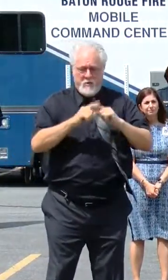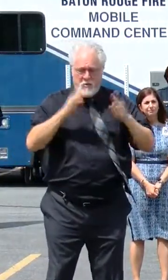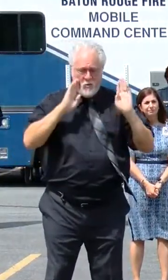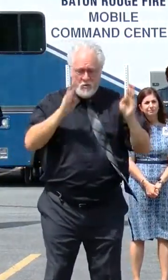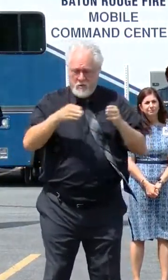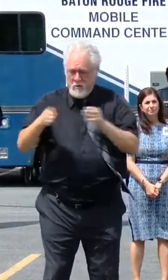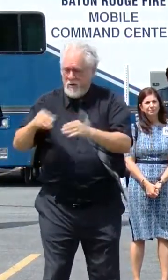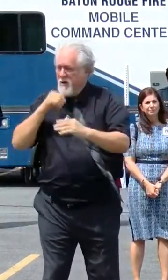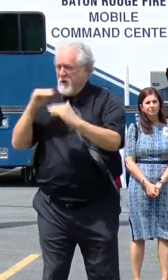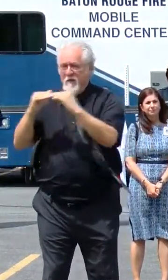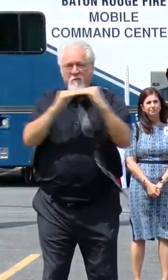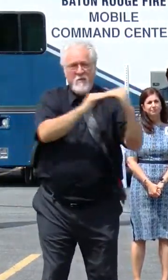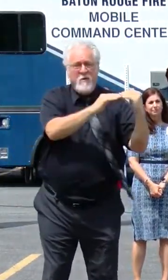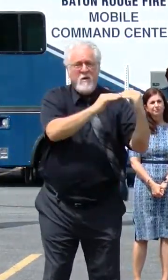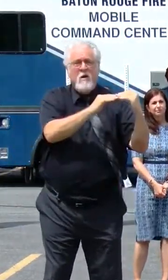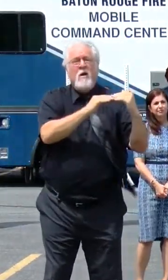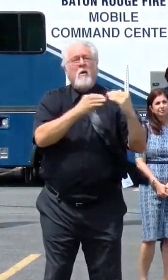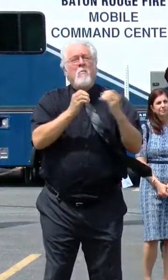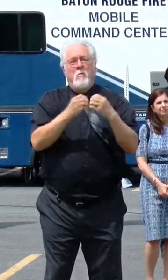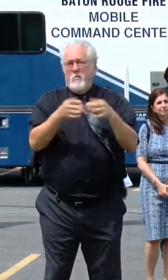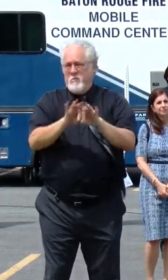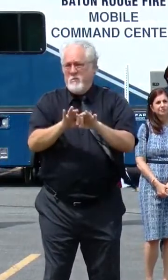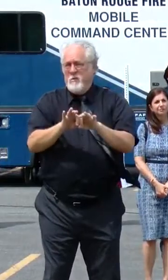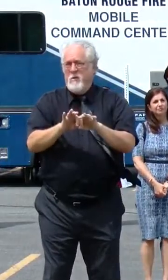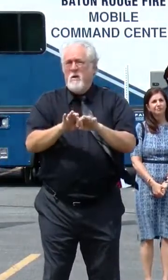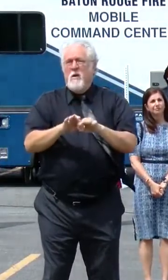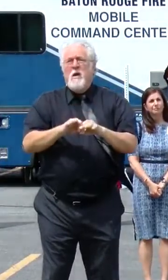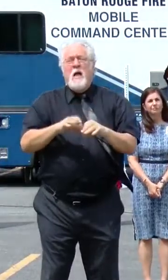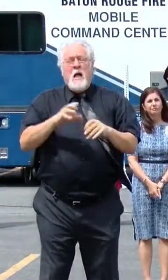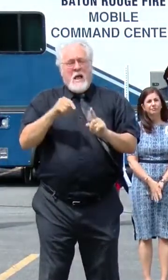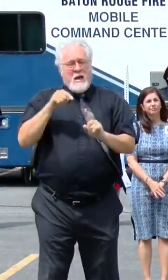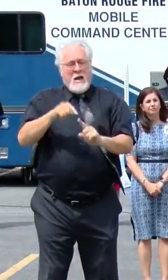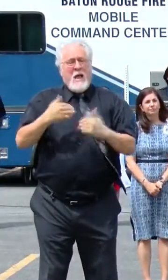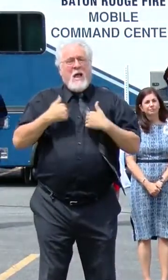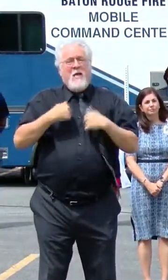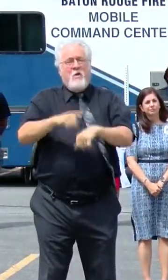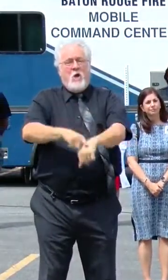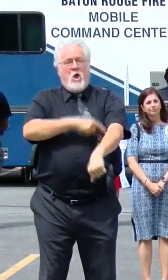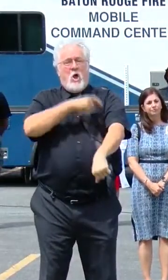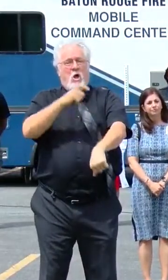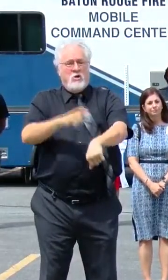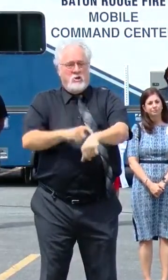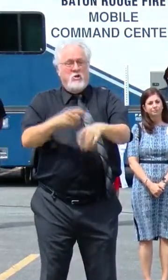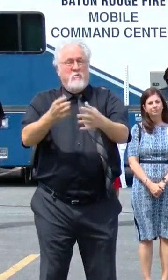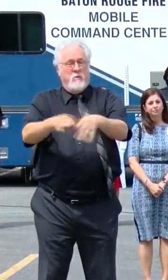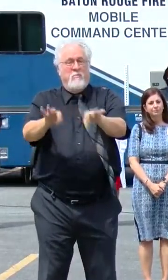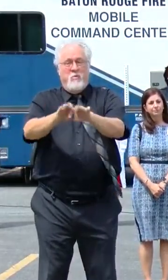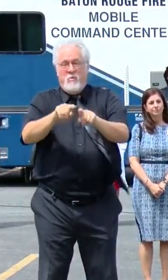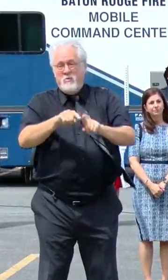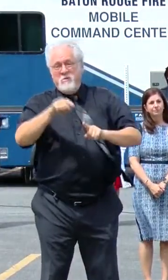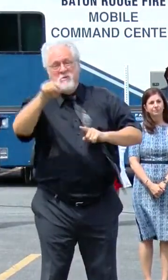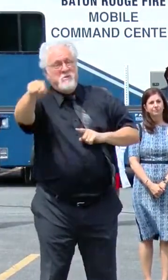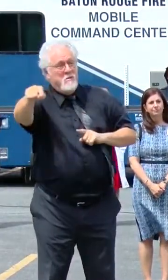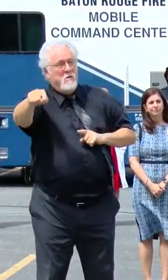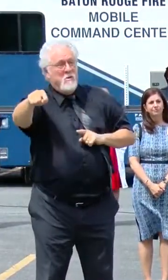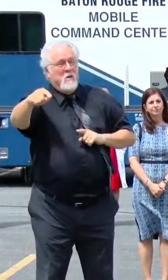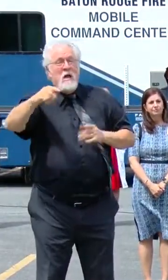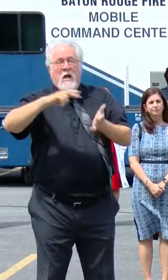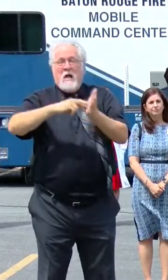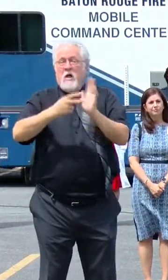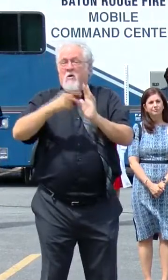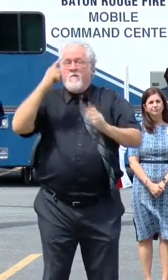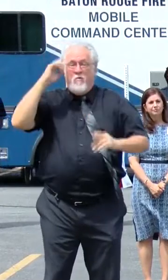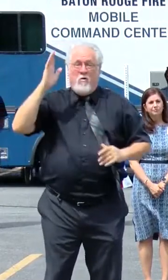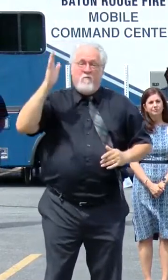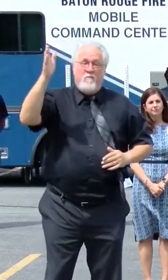inequities, is even more critical, and carries with it long-term and significant implications for the